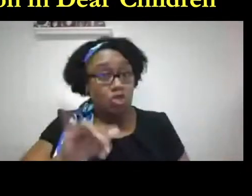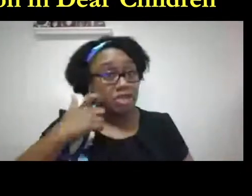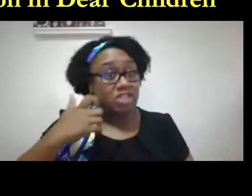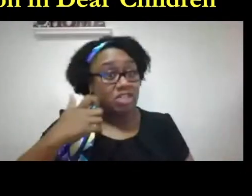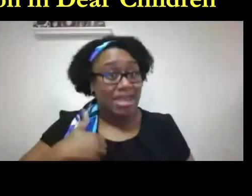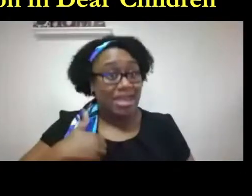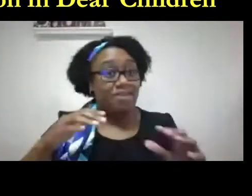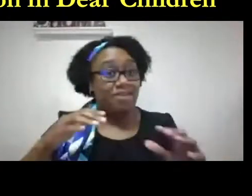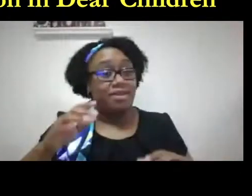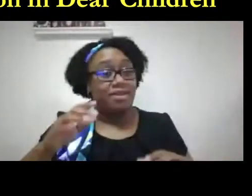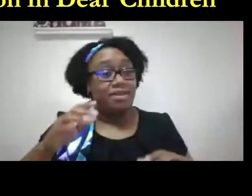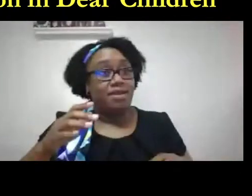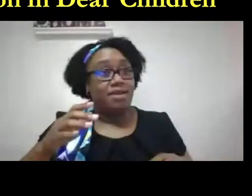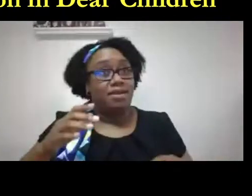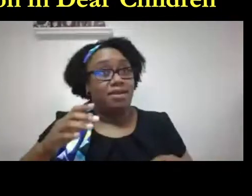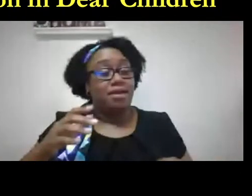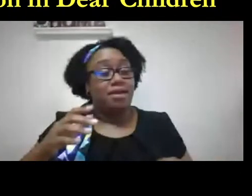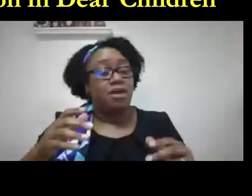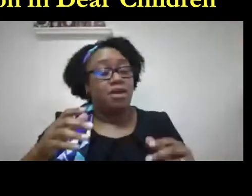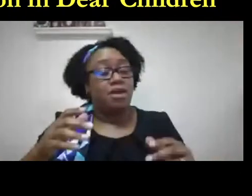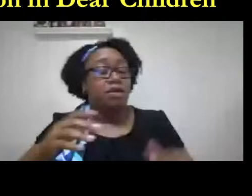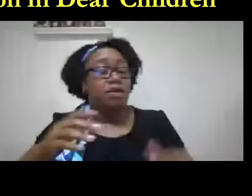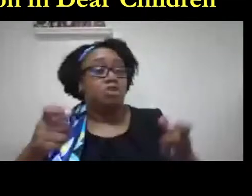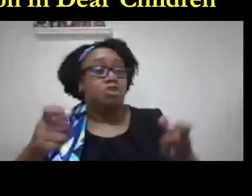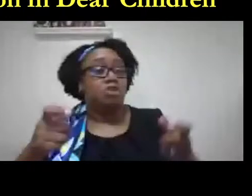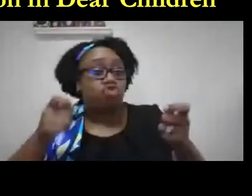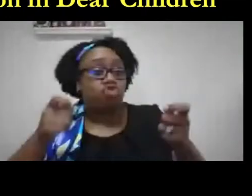wonderful resource for parents as well